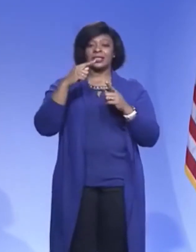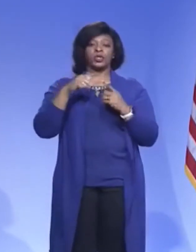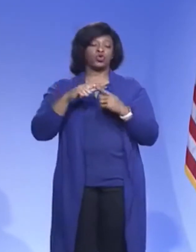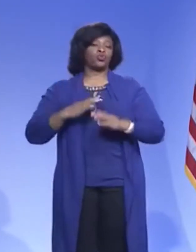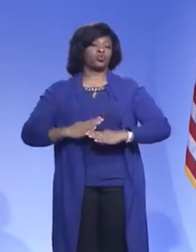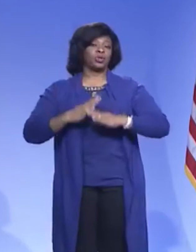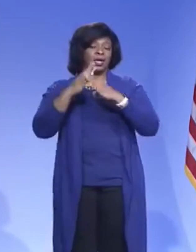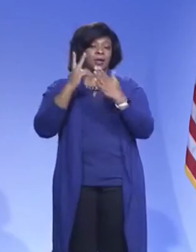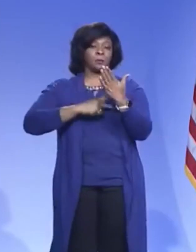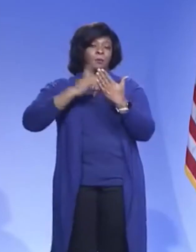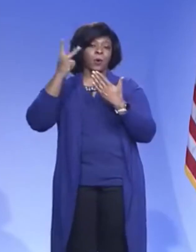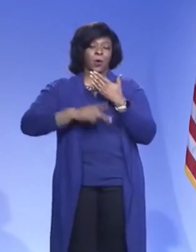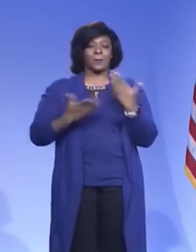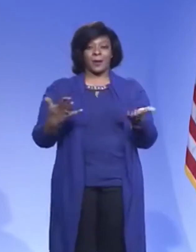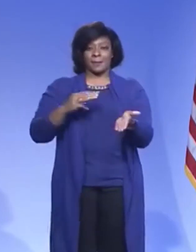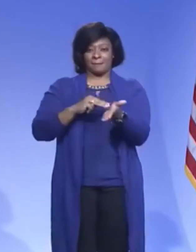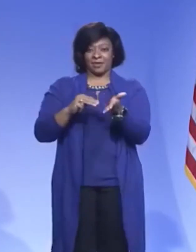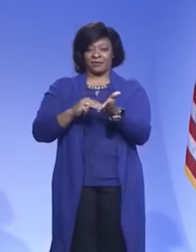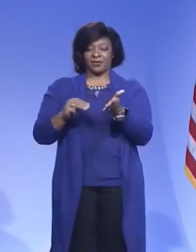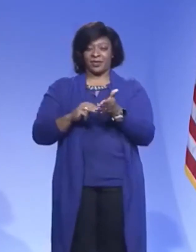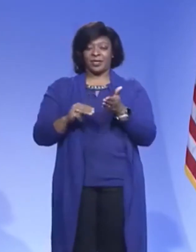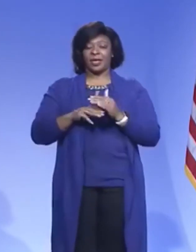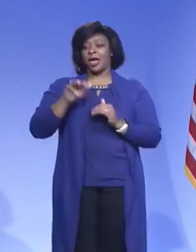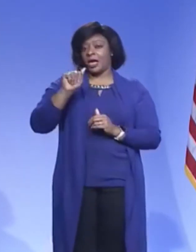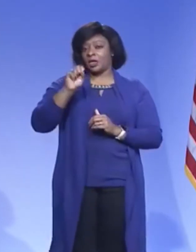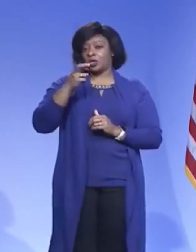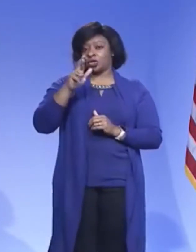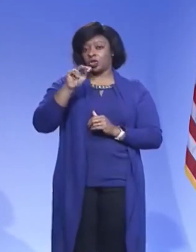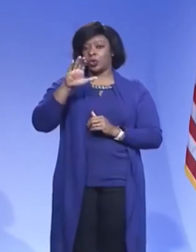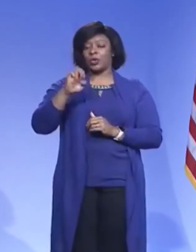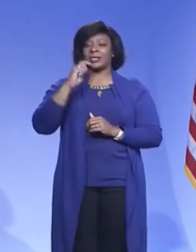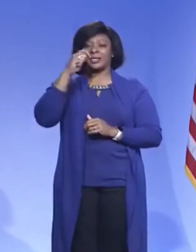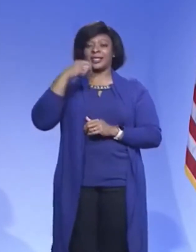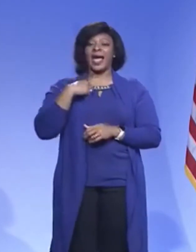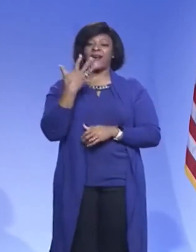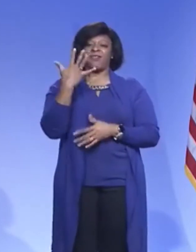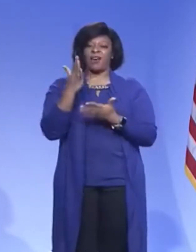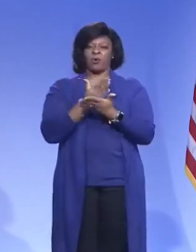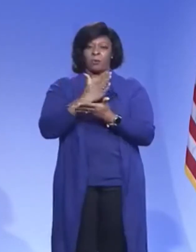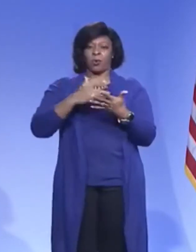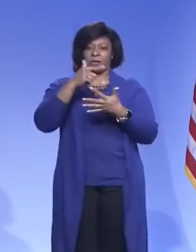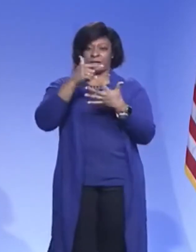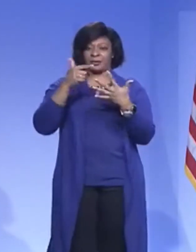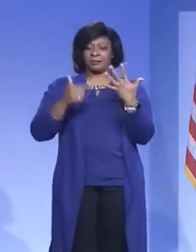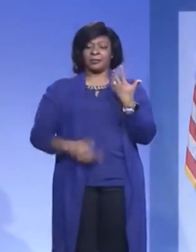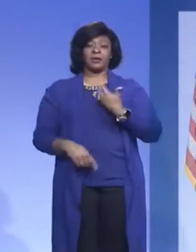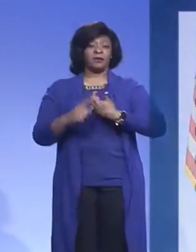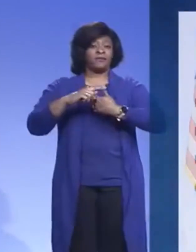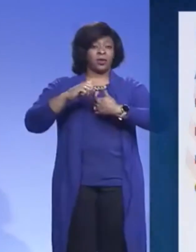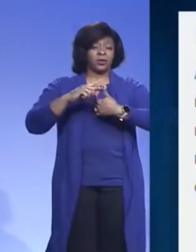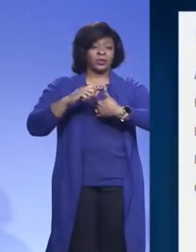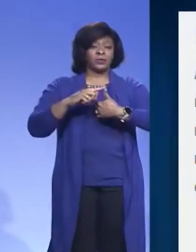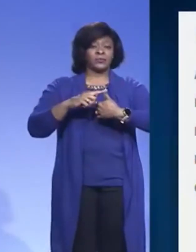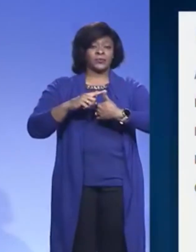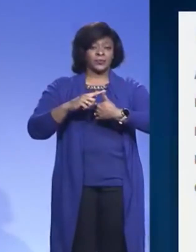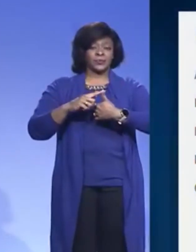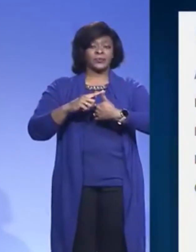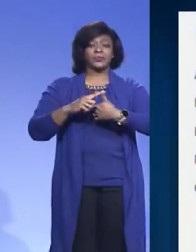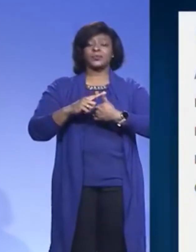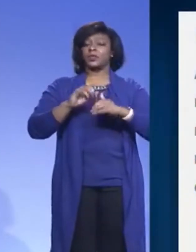in Memphis. Assurance testing has five core components. First, that it's